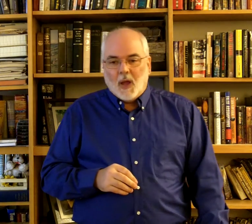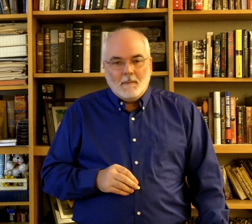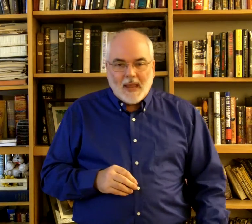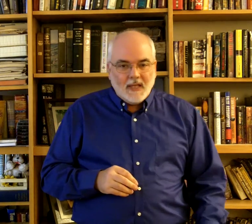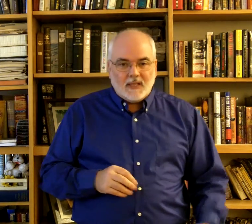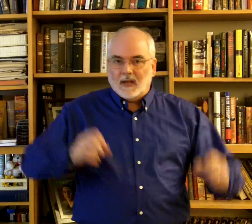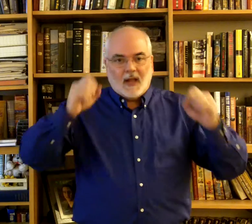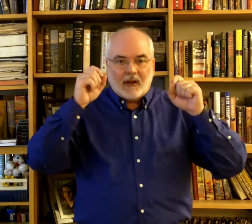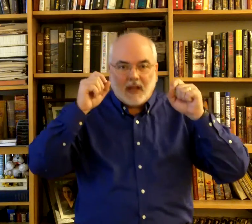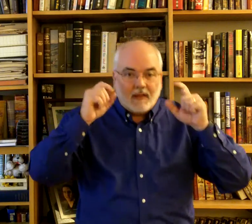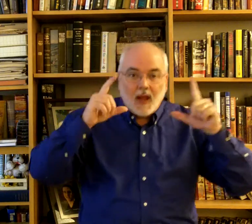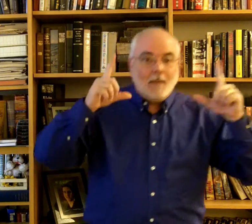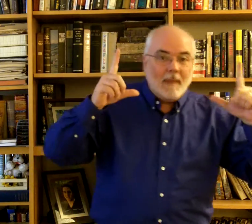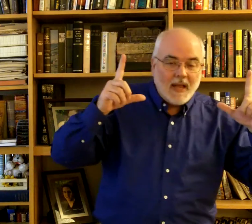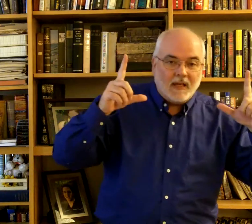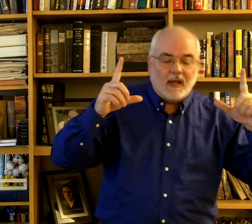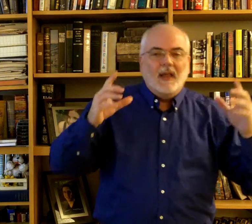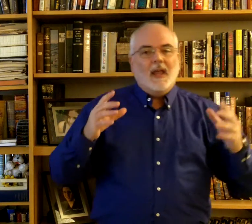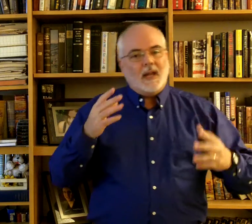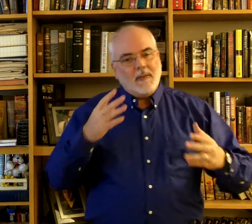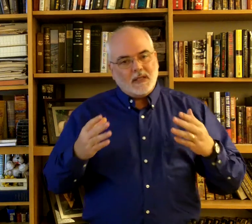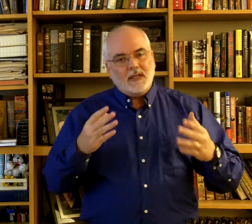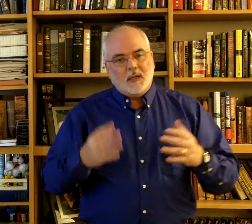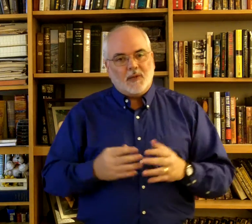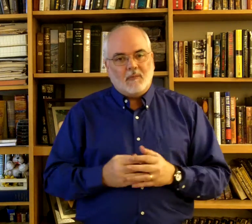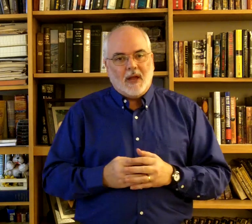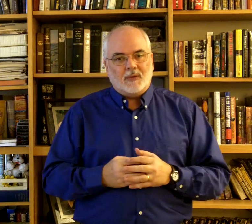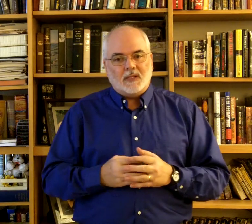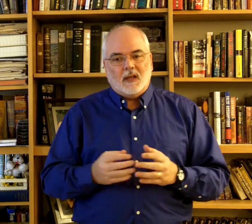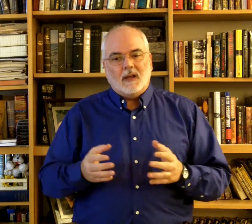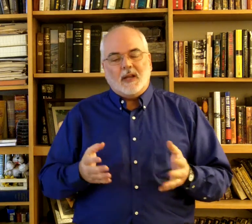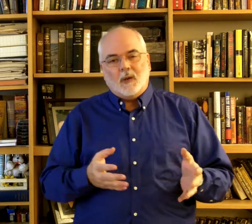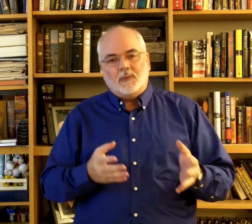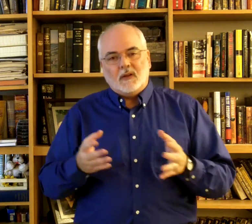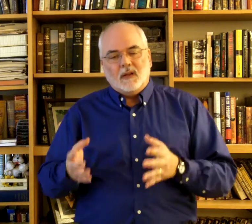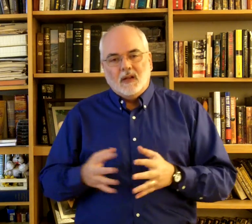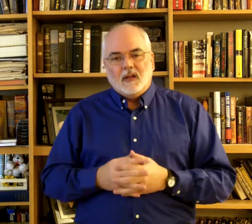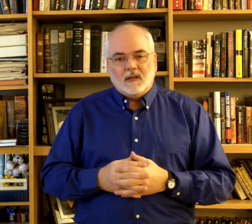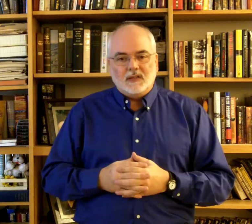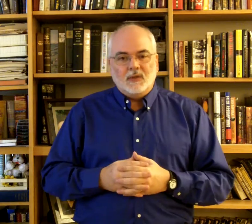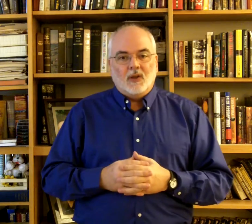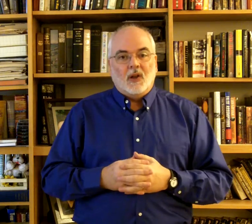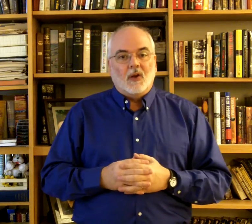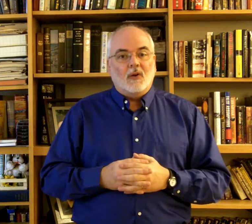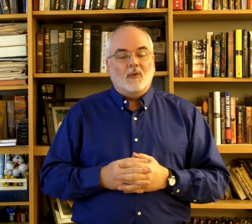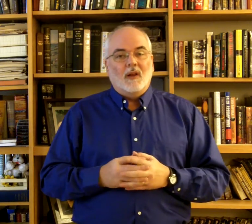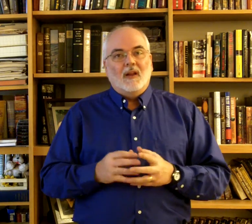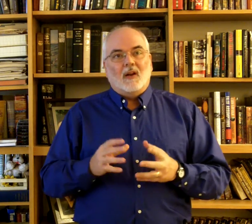amazing, I think. Amazing. And, I may say something about the sign to help the student learn, or